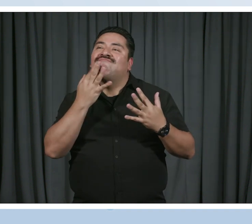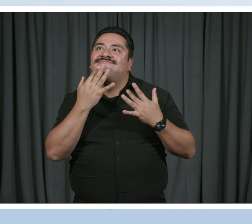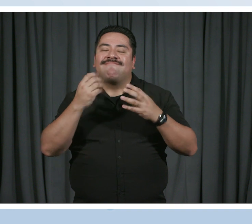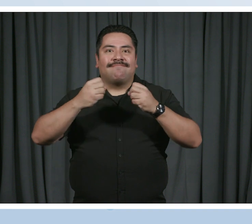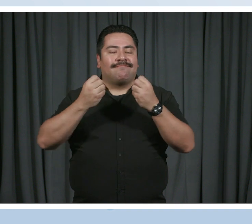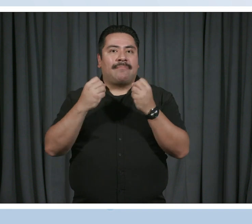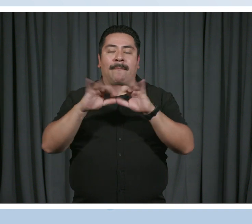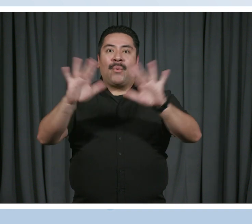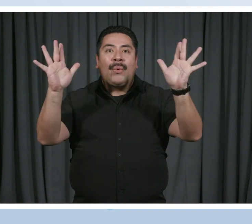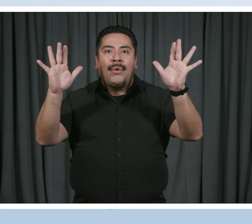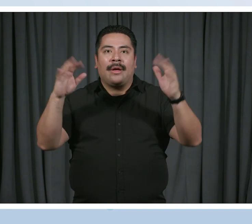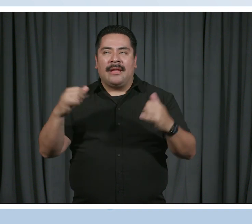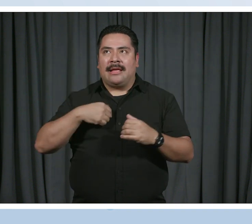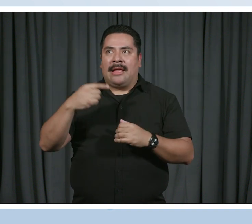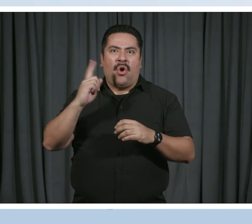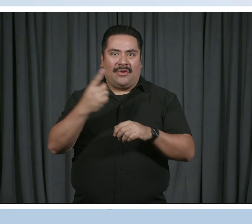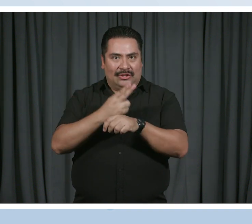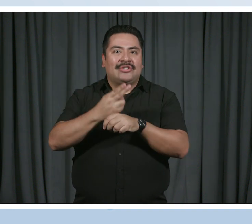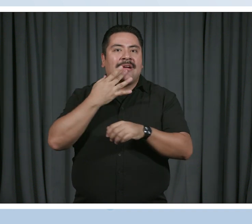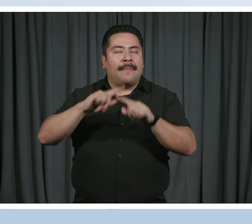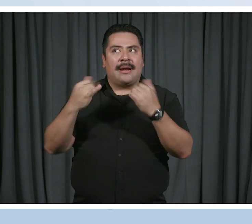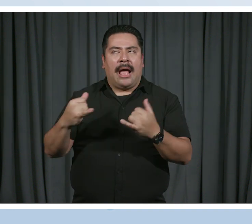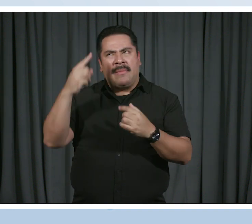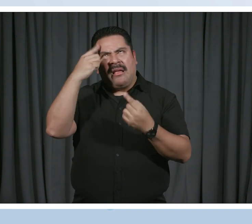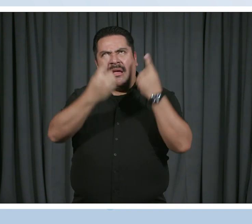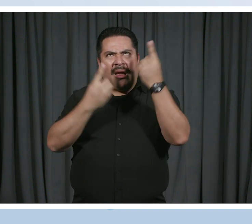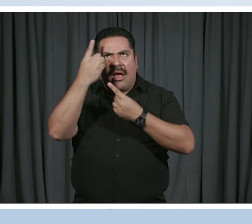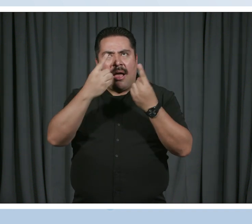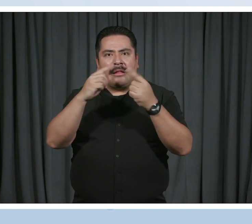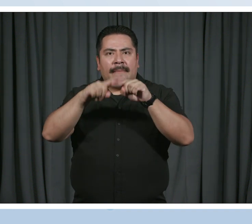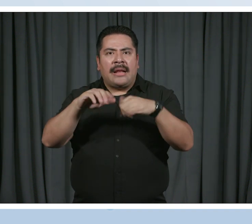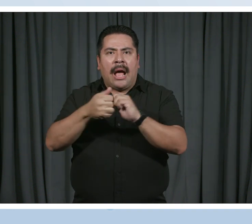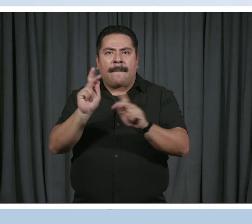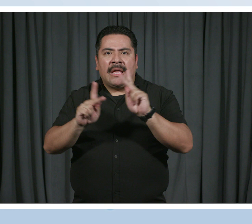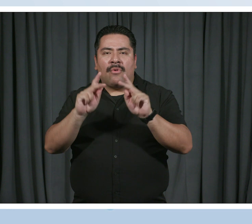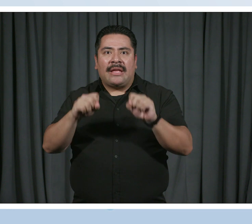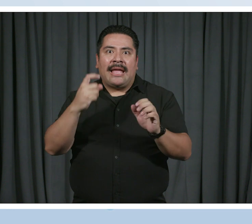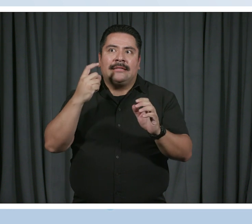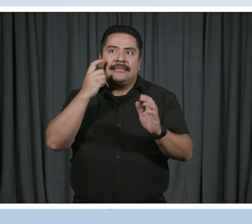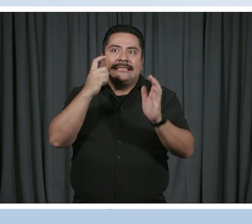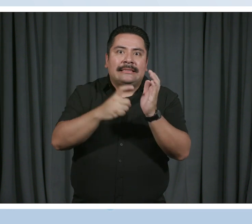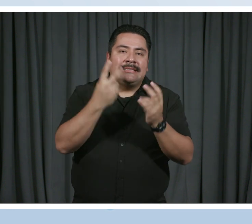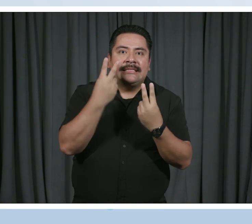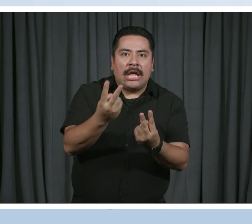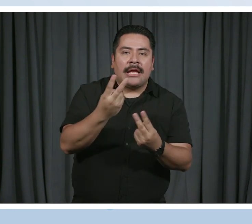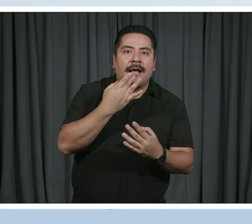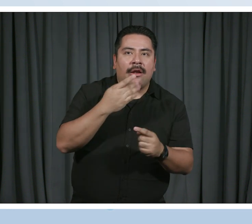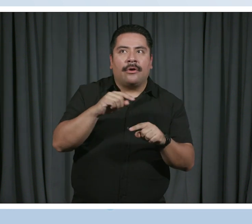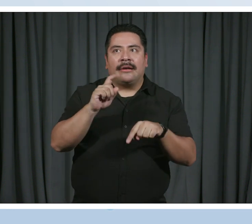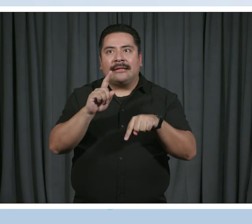color palette much differently, um, based on like how other people see color, don't see certain colors, you know? And so